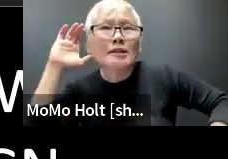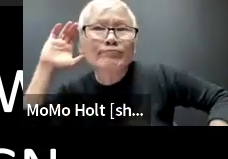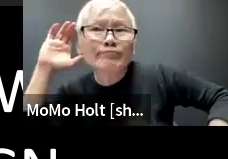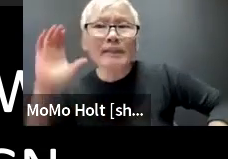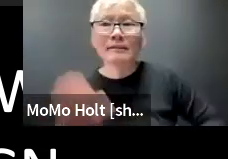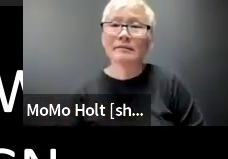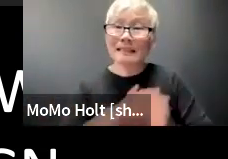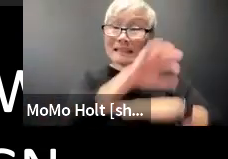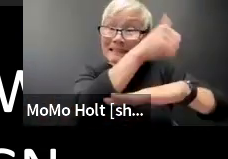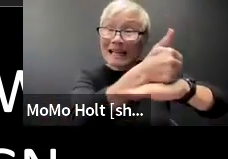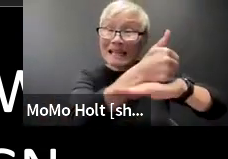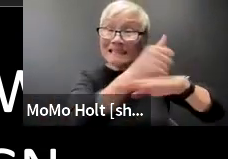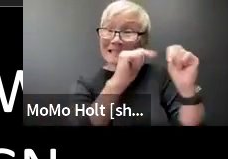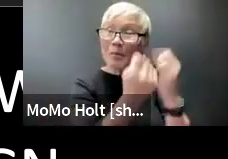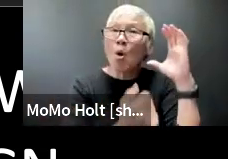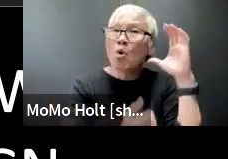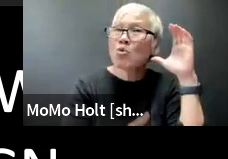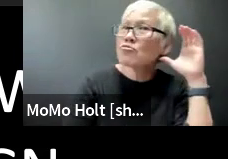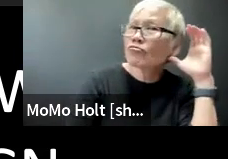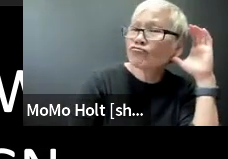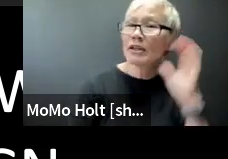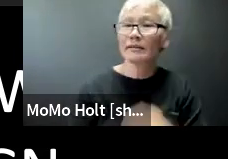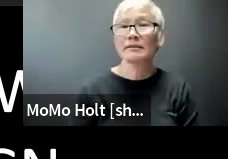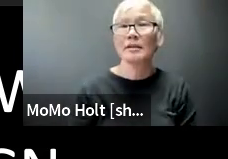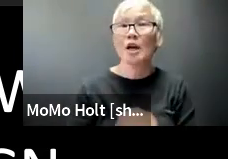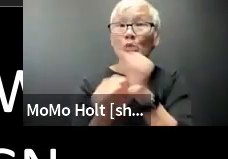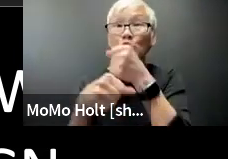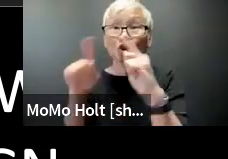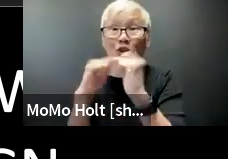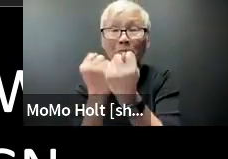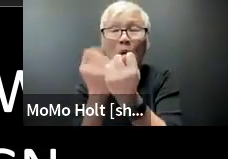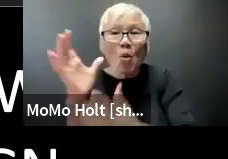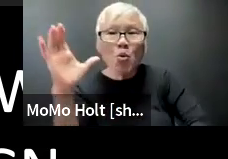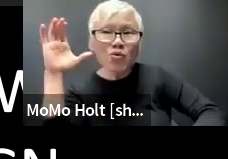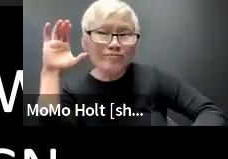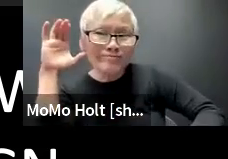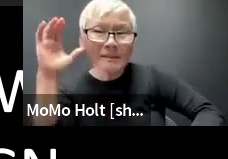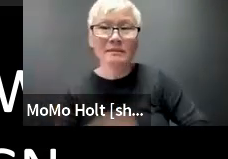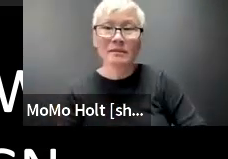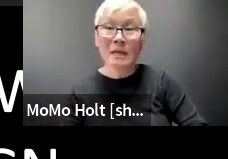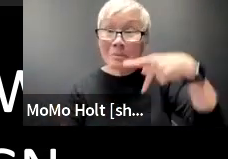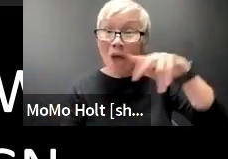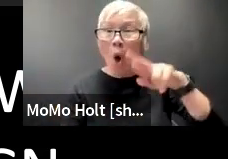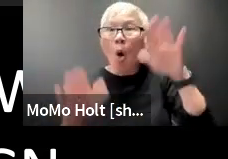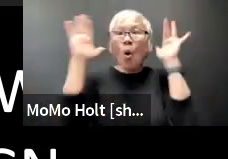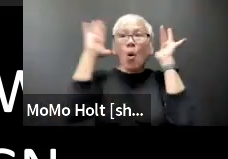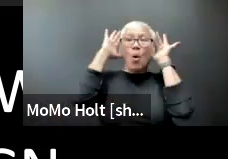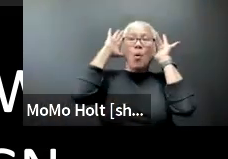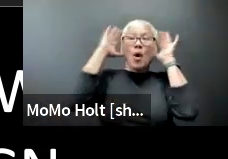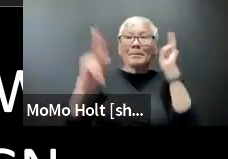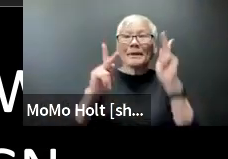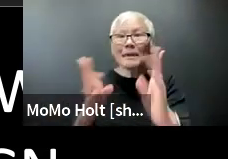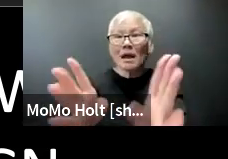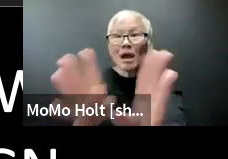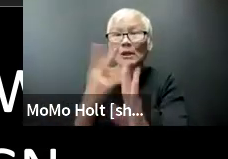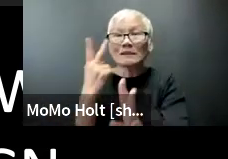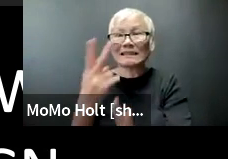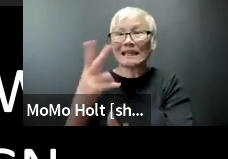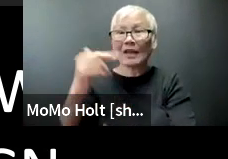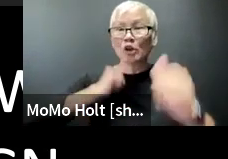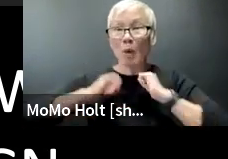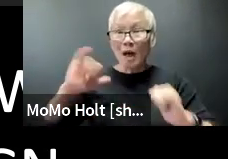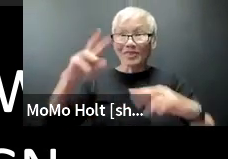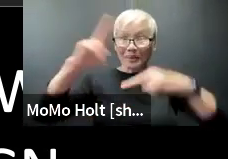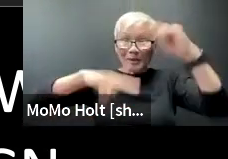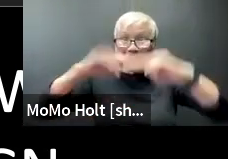them lighting team sure listen to them set team okay production team absolutely oh pr